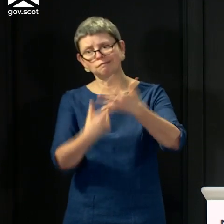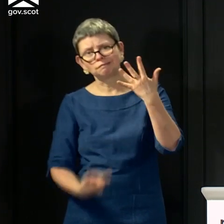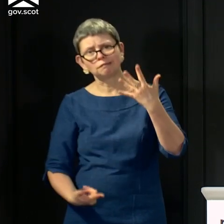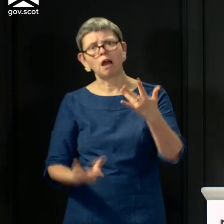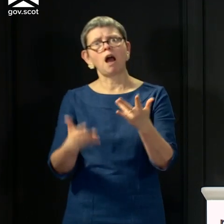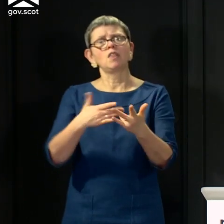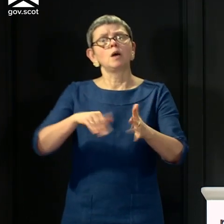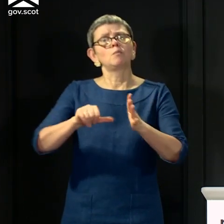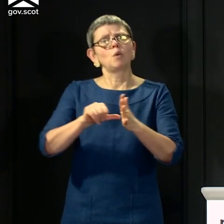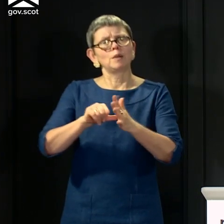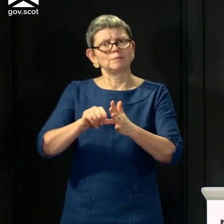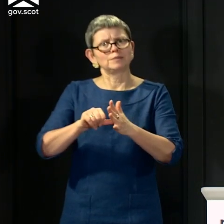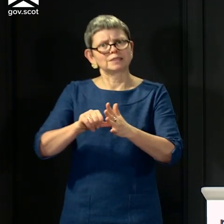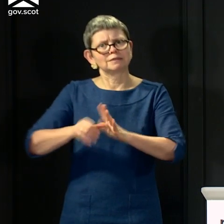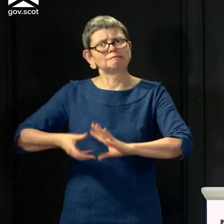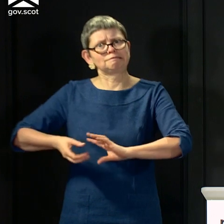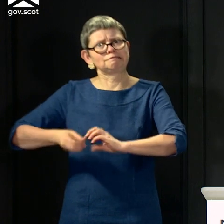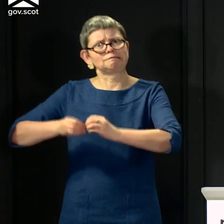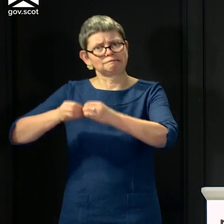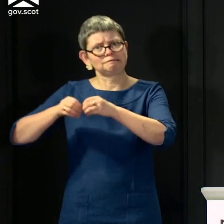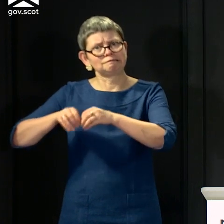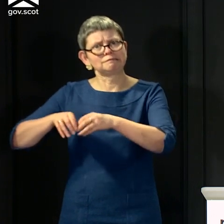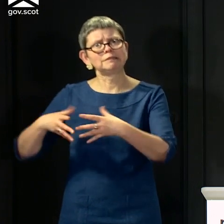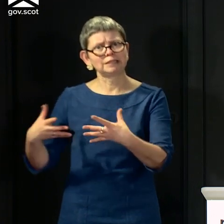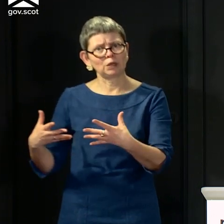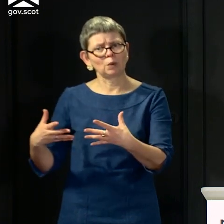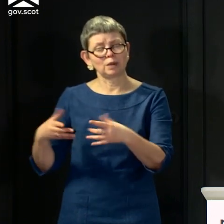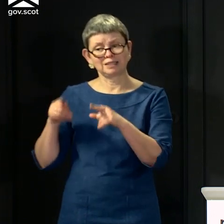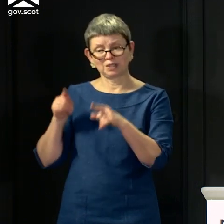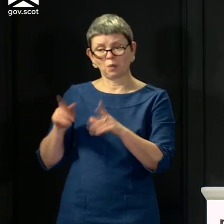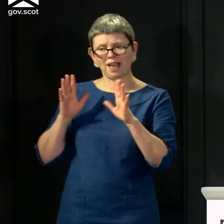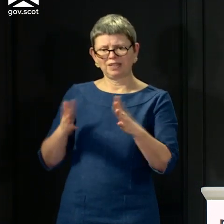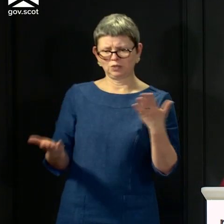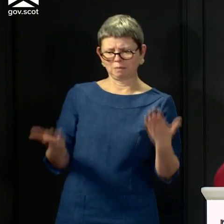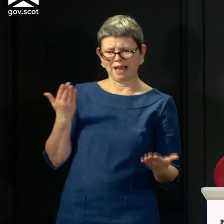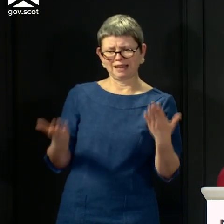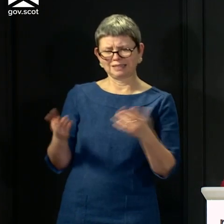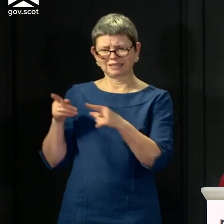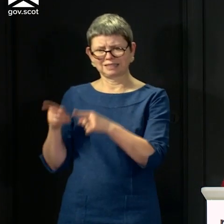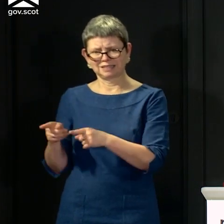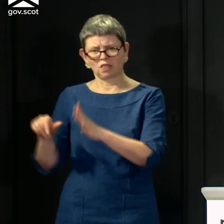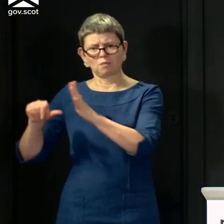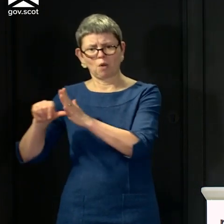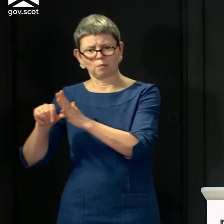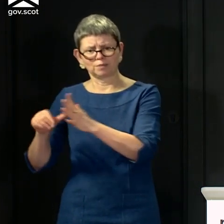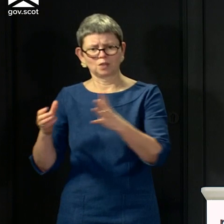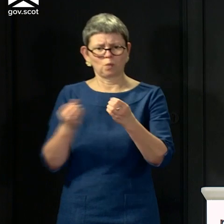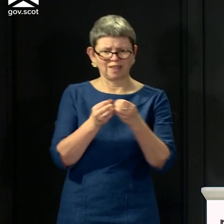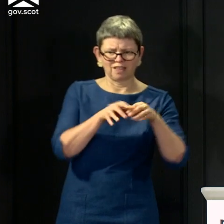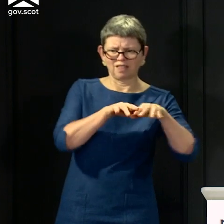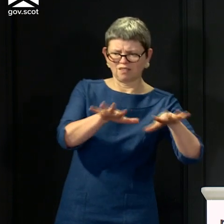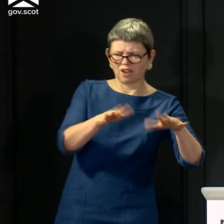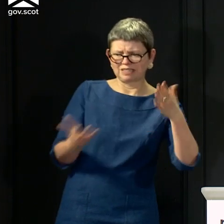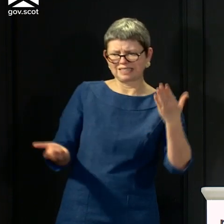wellbeing deteriorating. So these are all different harms that we're having to weigh up and balance so that we reduce the overall harm in the